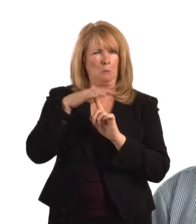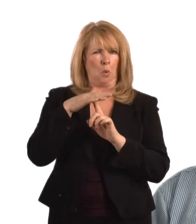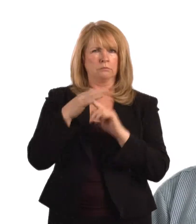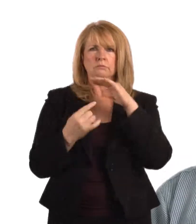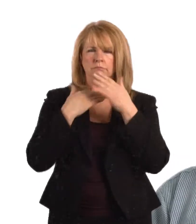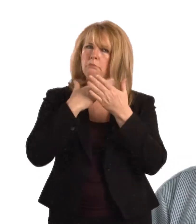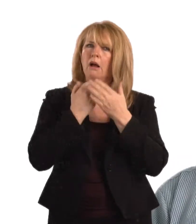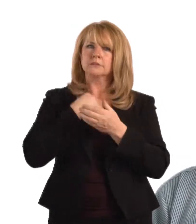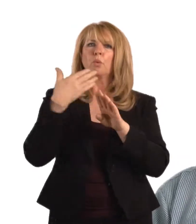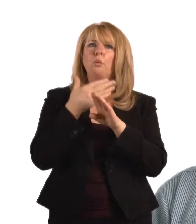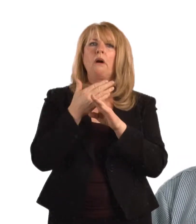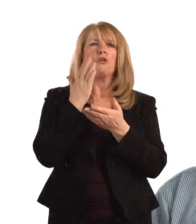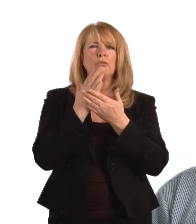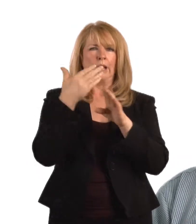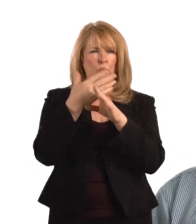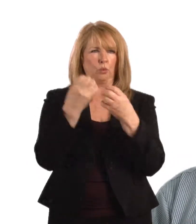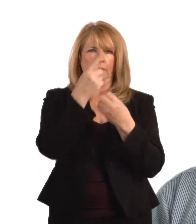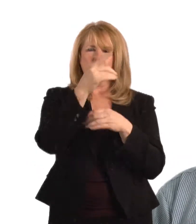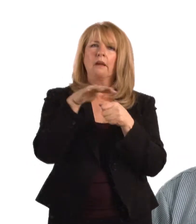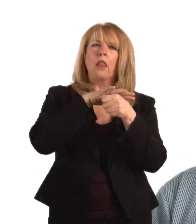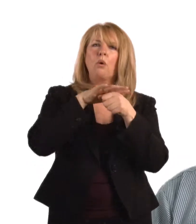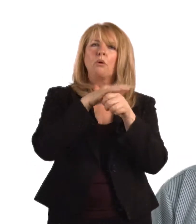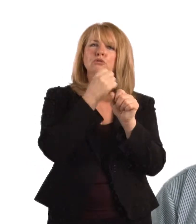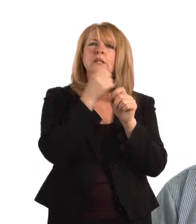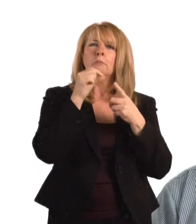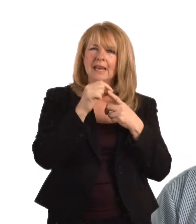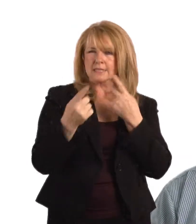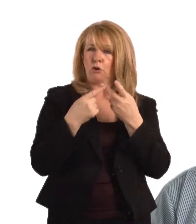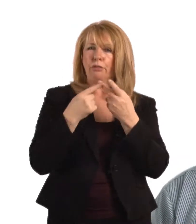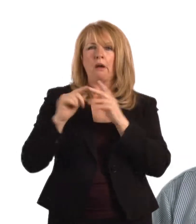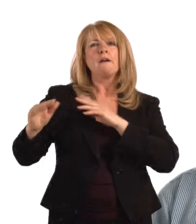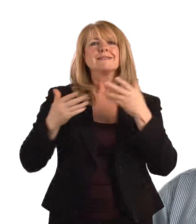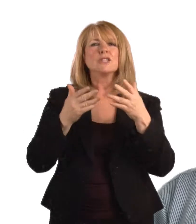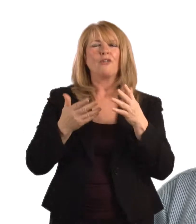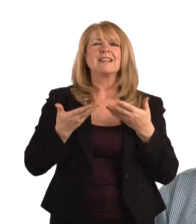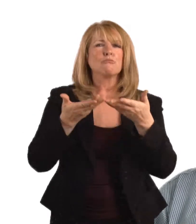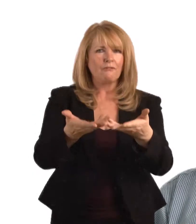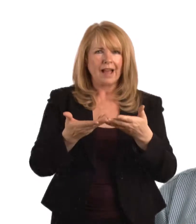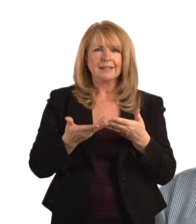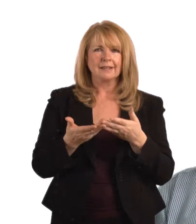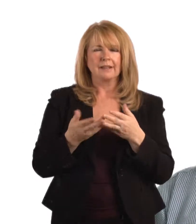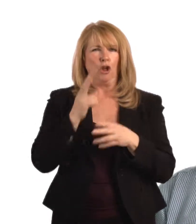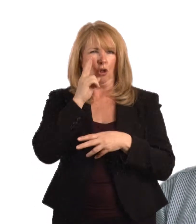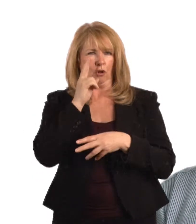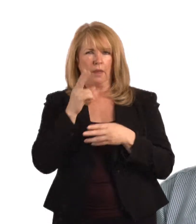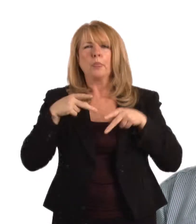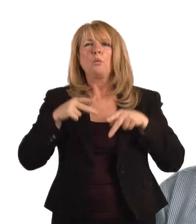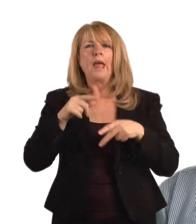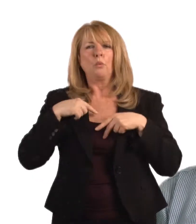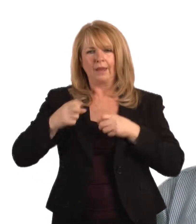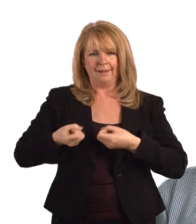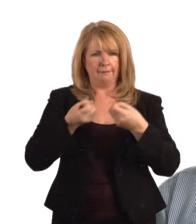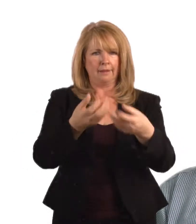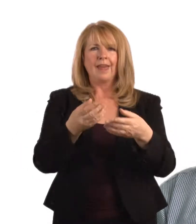work really is geared towards reducing antibiotic prescribing levels where this is possible but furthermore encouraging responsible